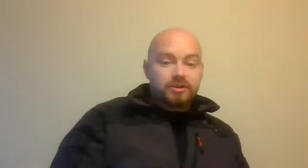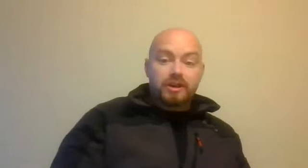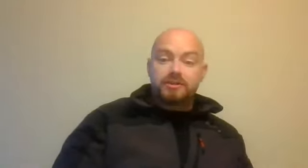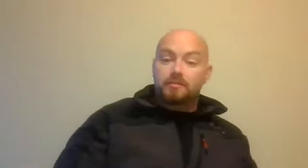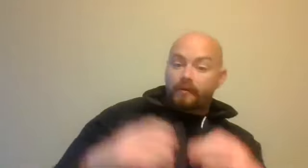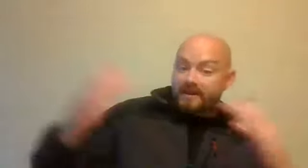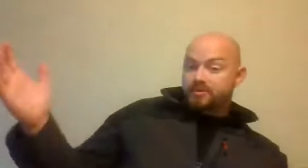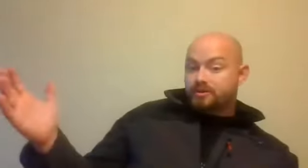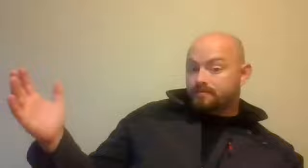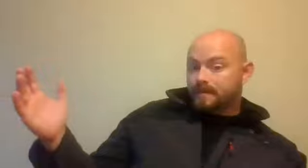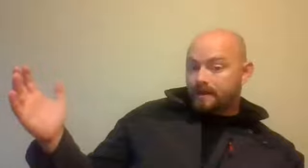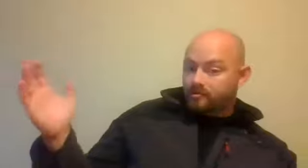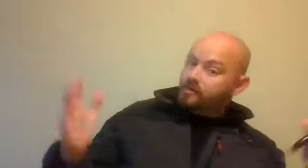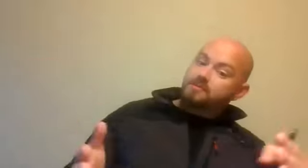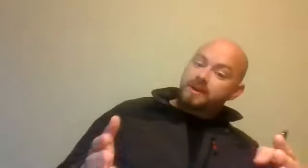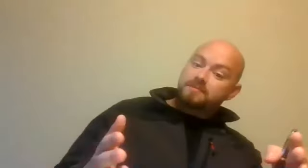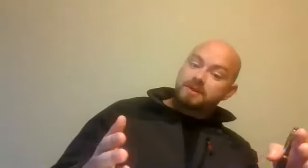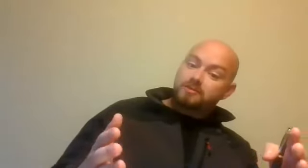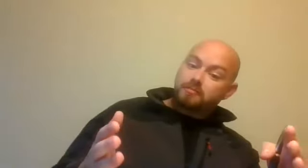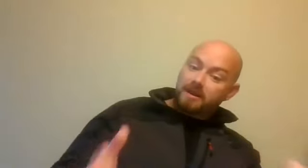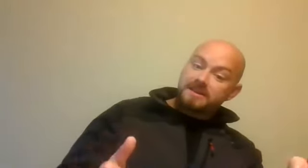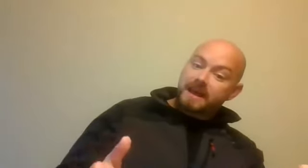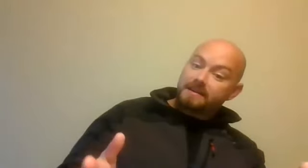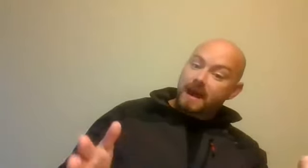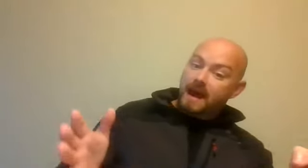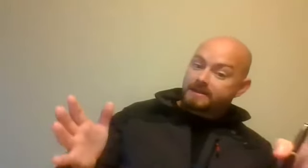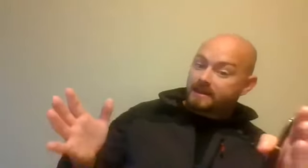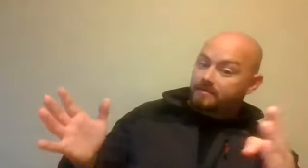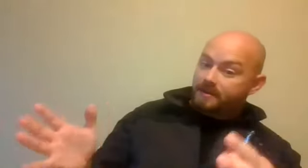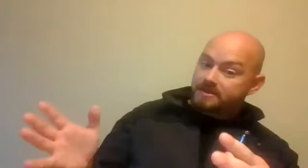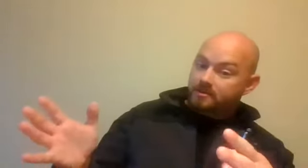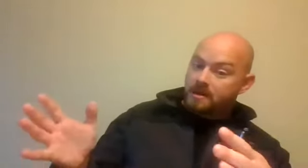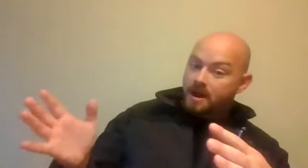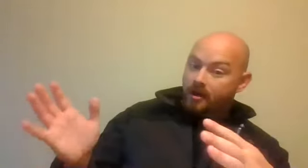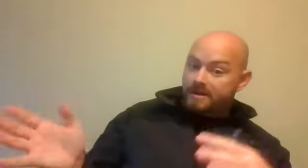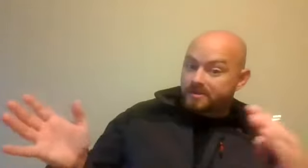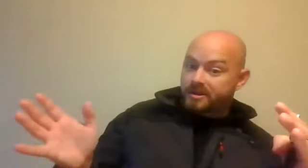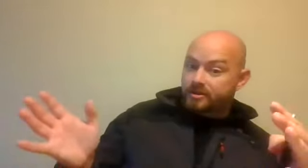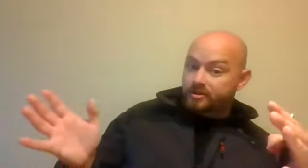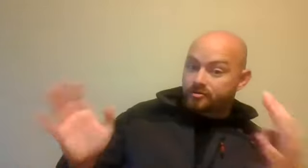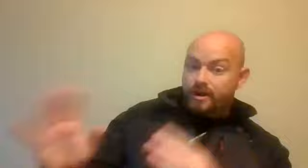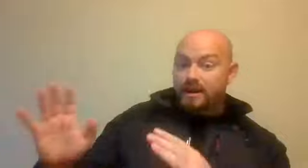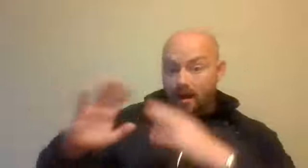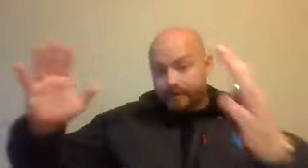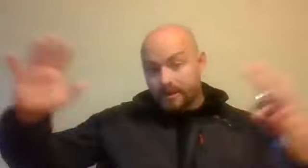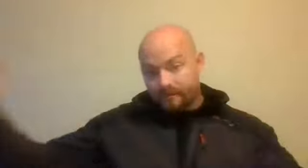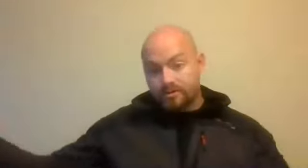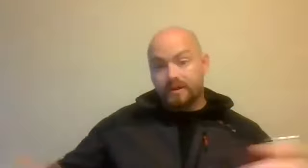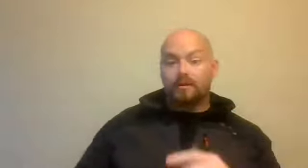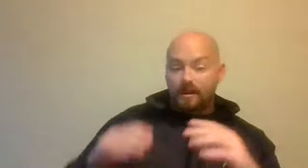design some arrest procedure, to review some arrest procedure policies they had, and implement some arrest procedure training online virtually, or